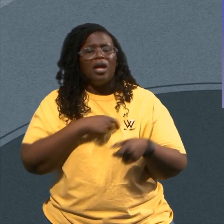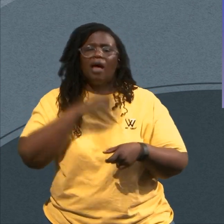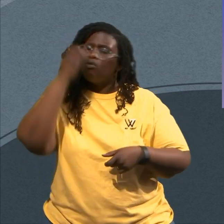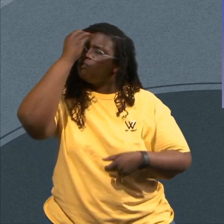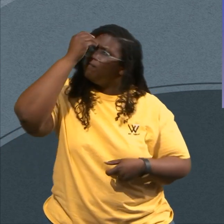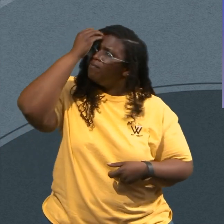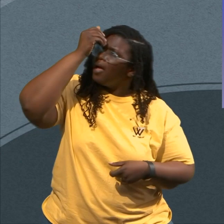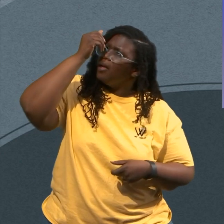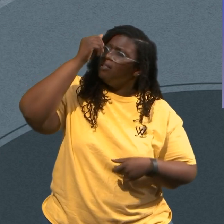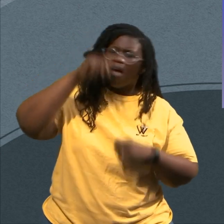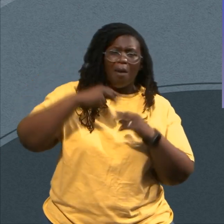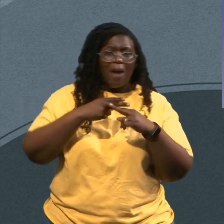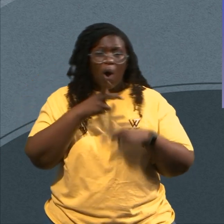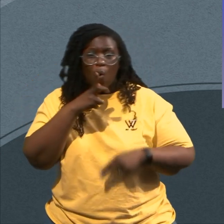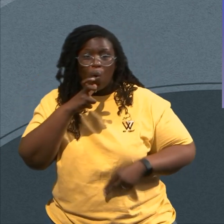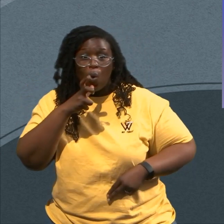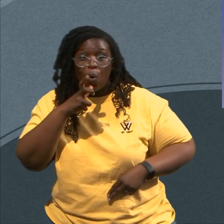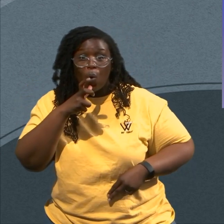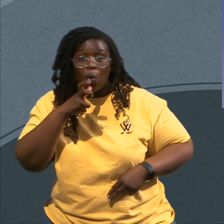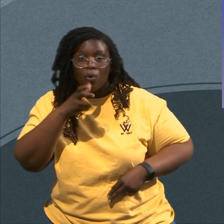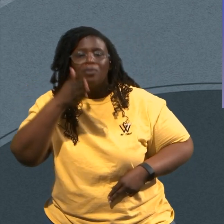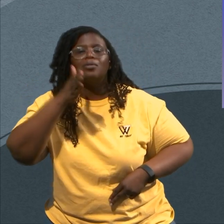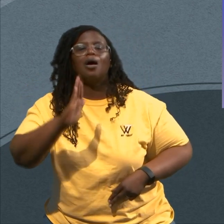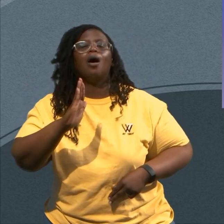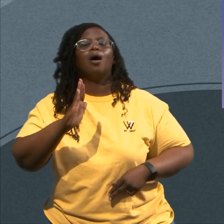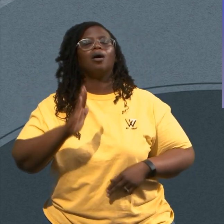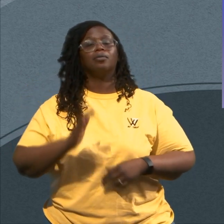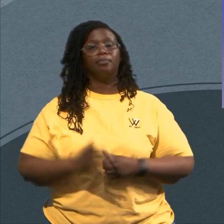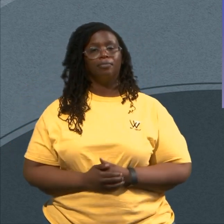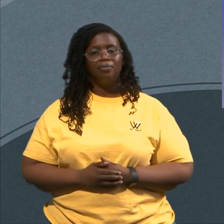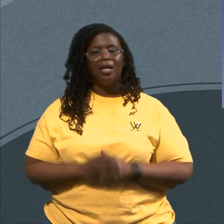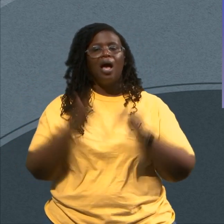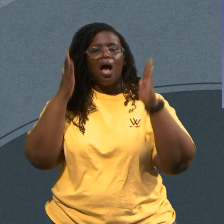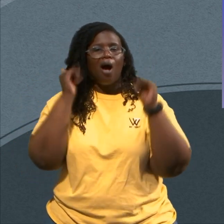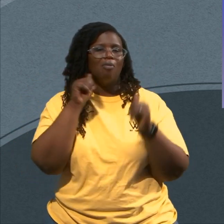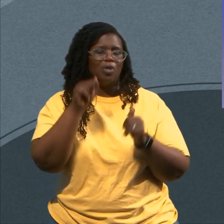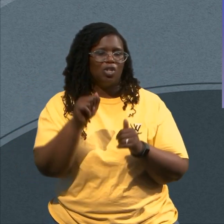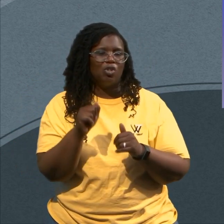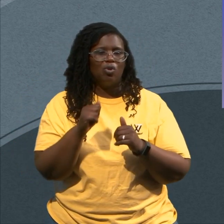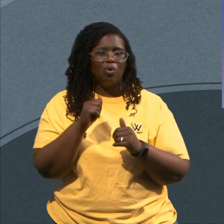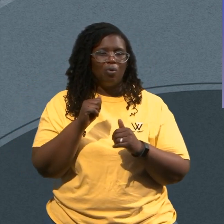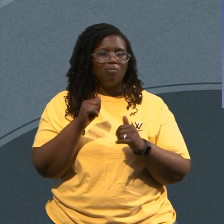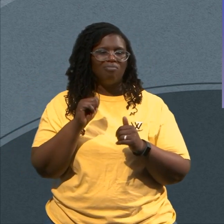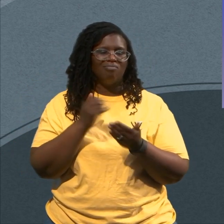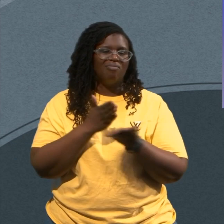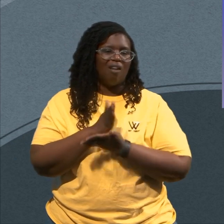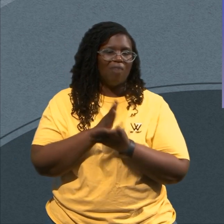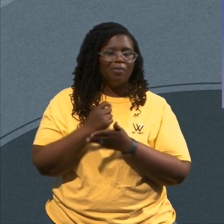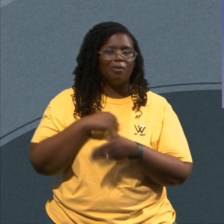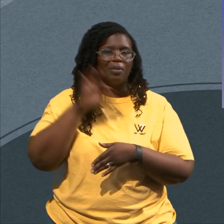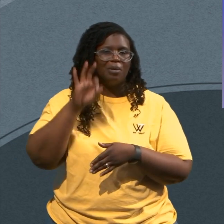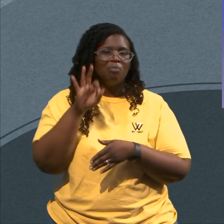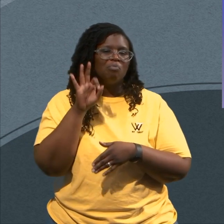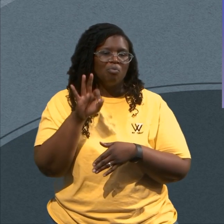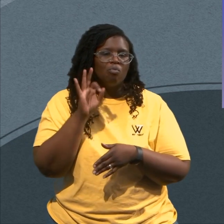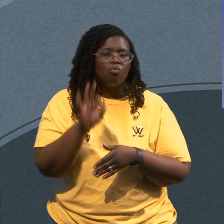But There's Another Thing Here Y'all I Hope Y'all Okay With Me Preaching A Little Longer Today I Just I Just Want To Get This Thing Out And Through Us